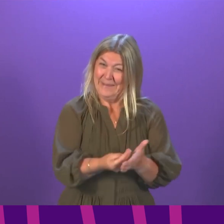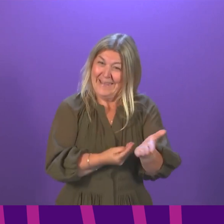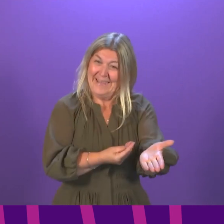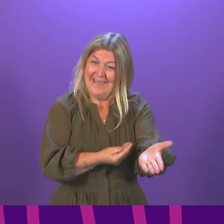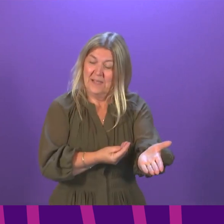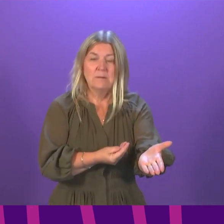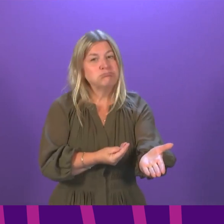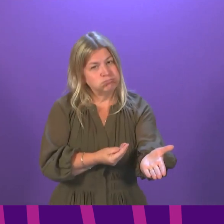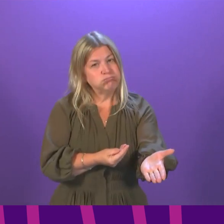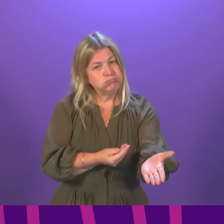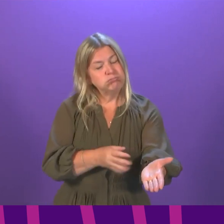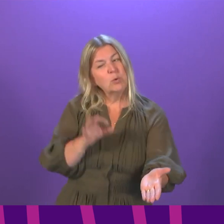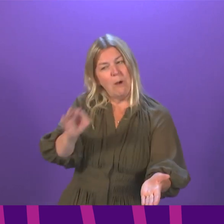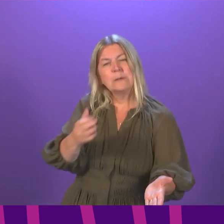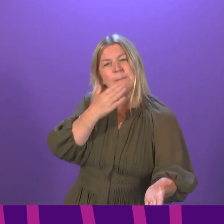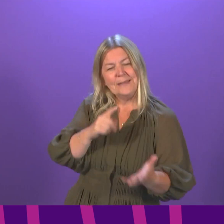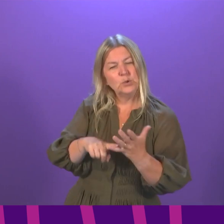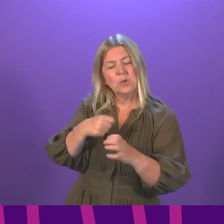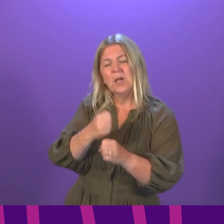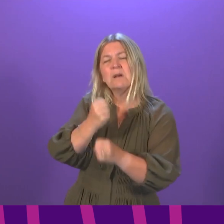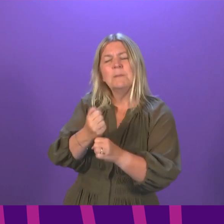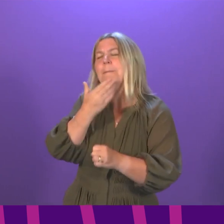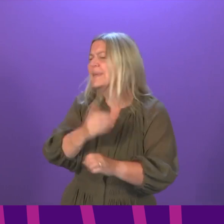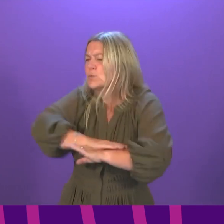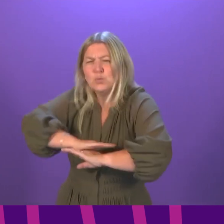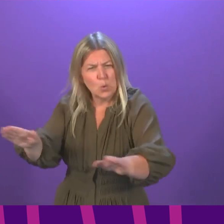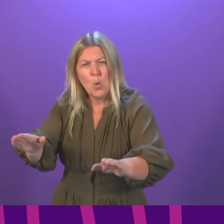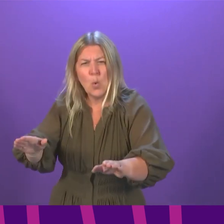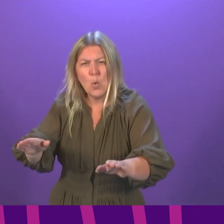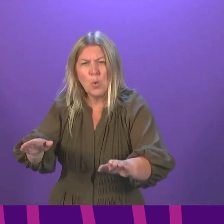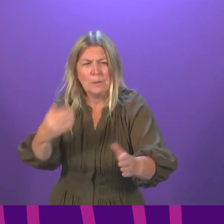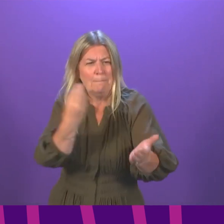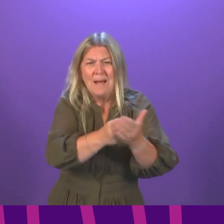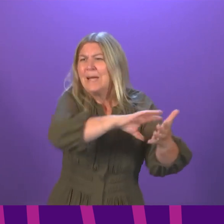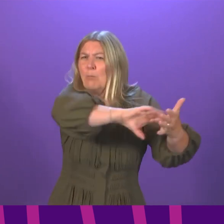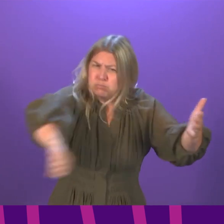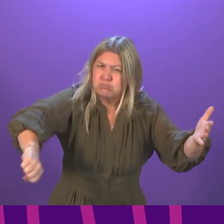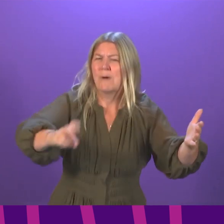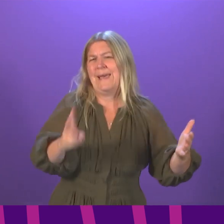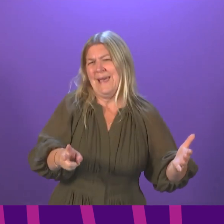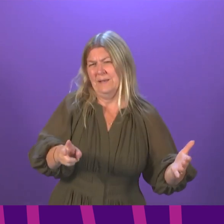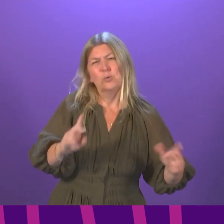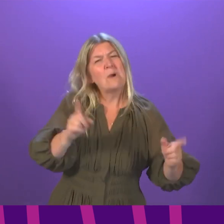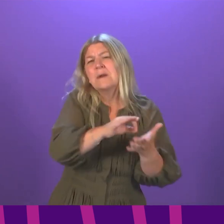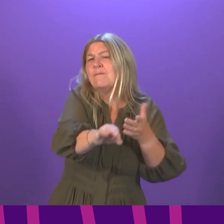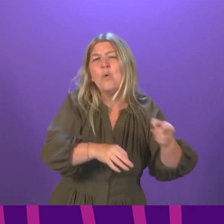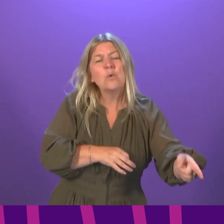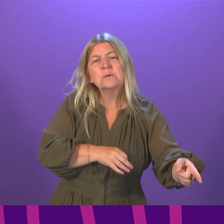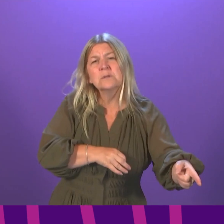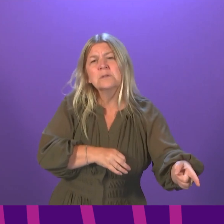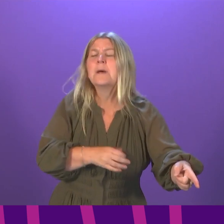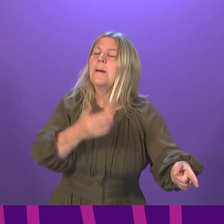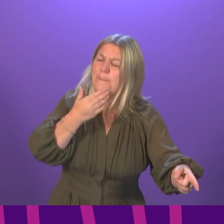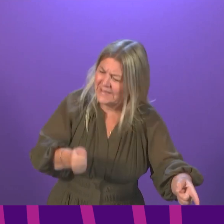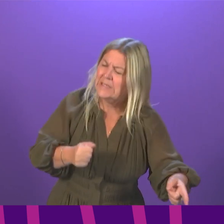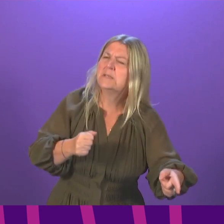position on furlough. would go even stronger than that. Do not take the money out of the pockets of those who can least afford it. Make the uplift to universal